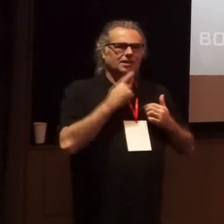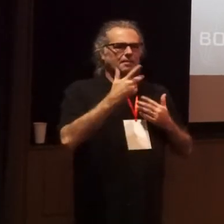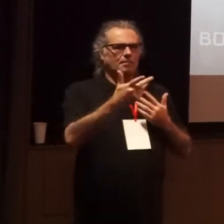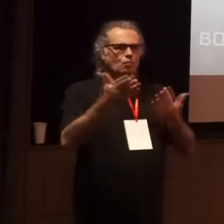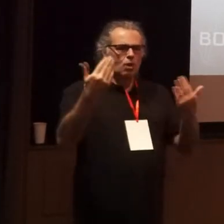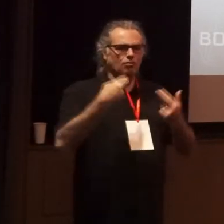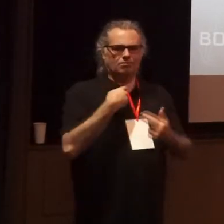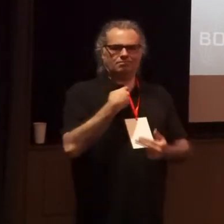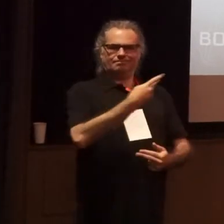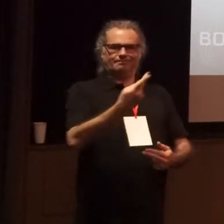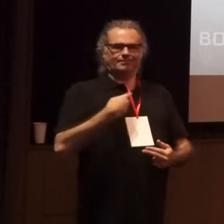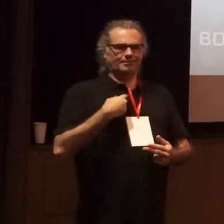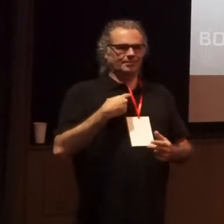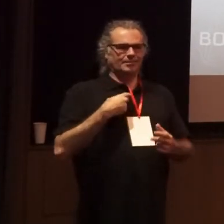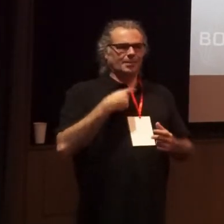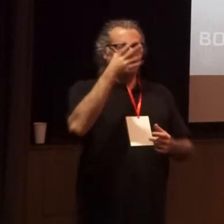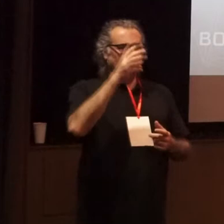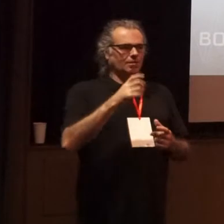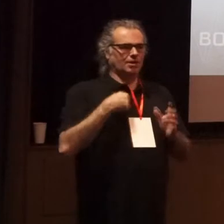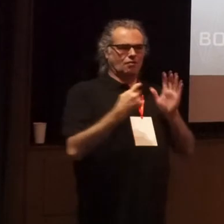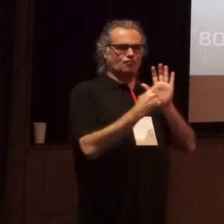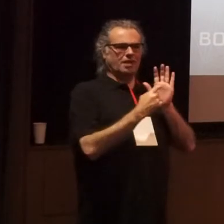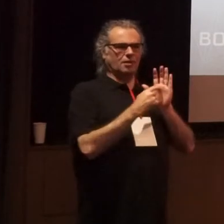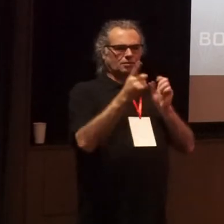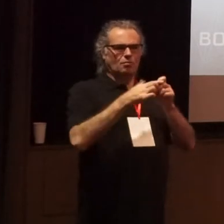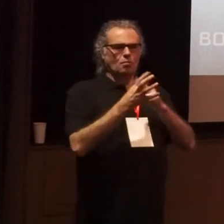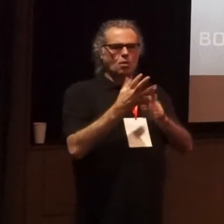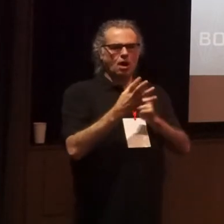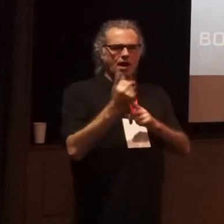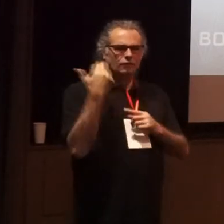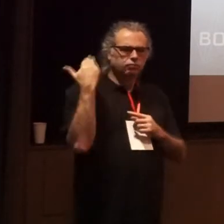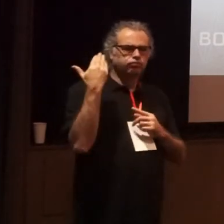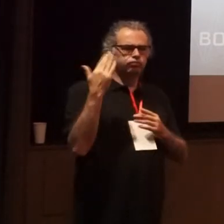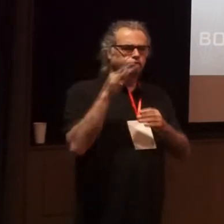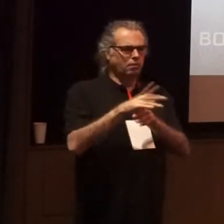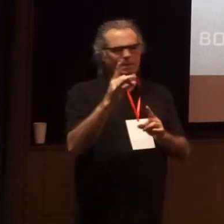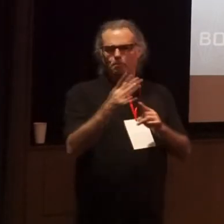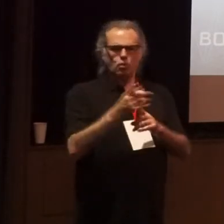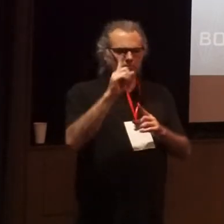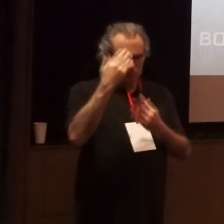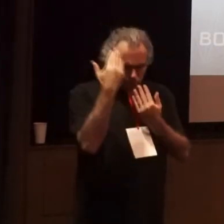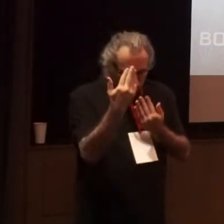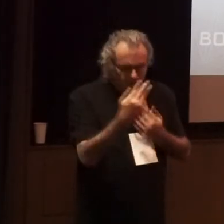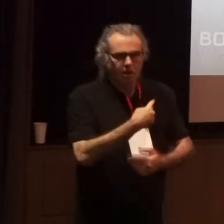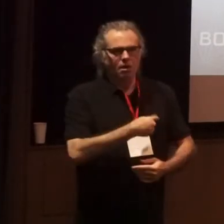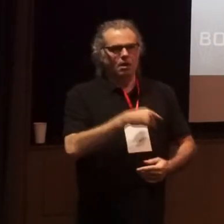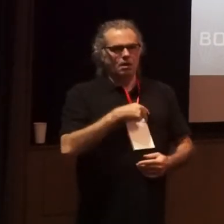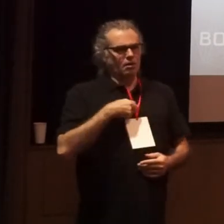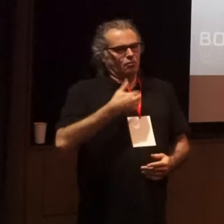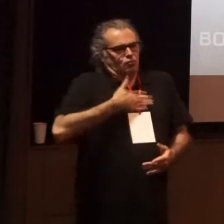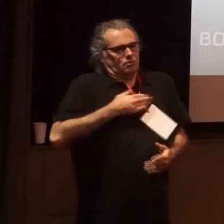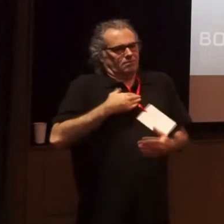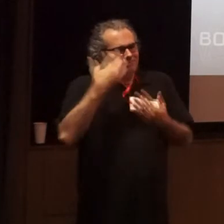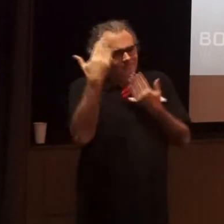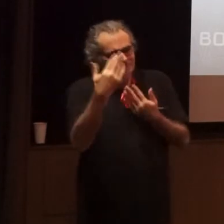in knowledge that as Paul has spoken about the importance of respect and honour can I pay my respects